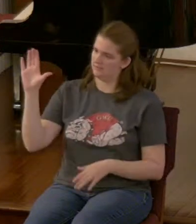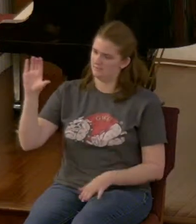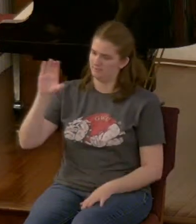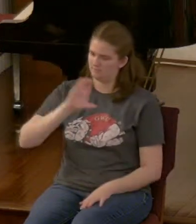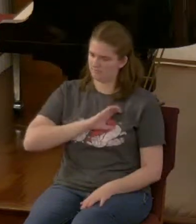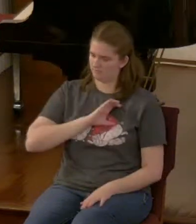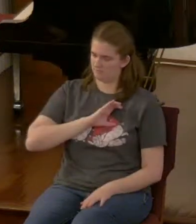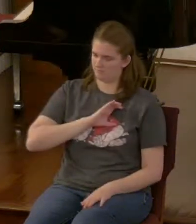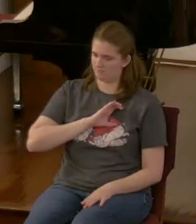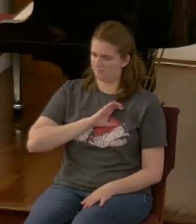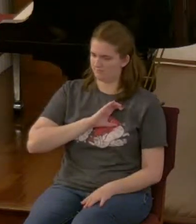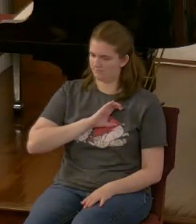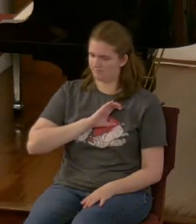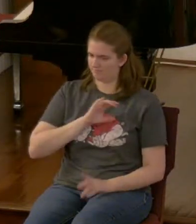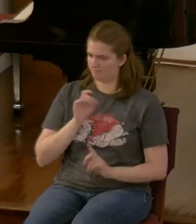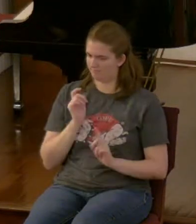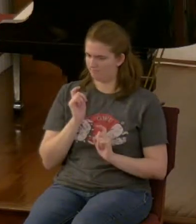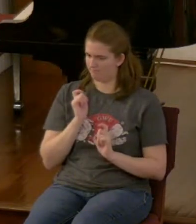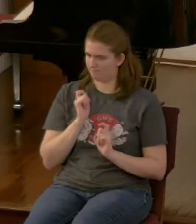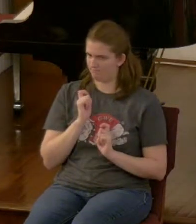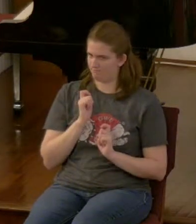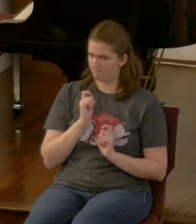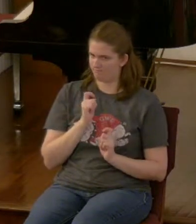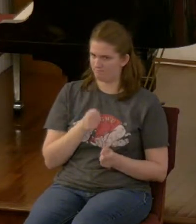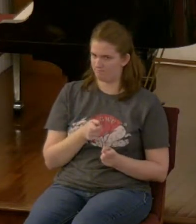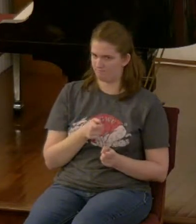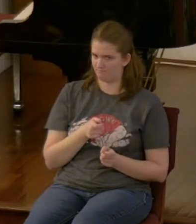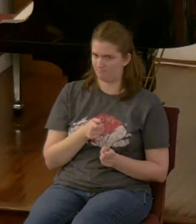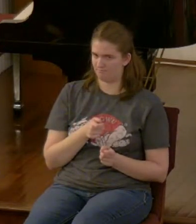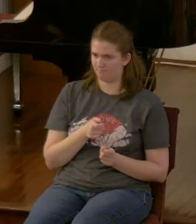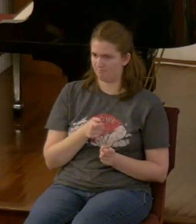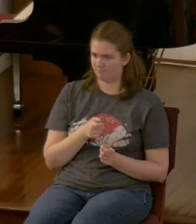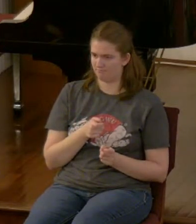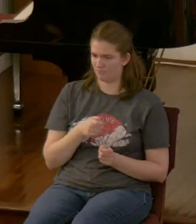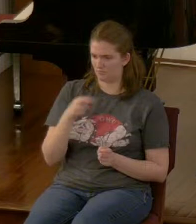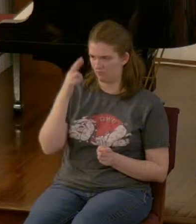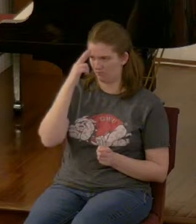to who Rome